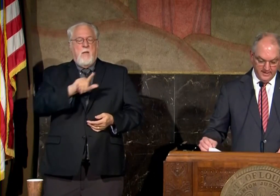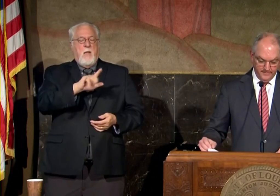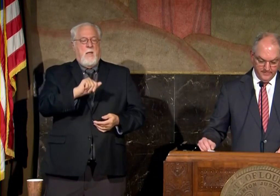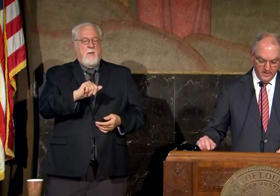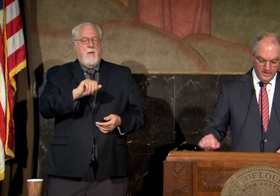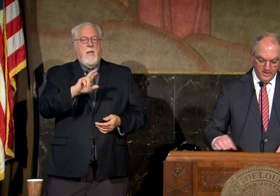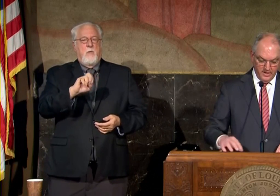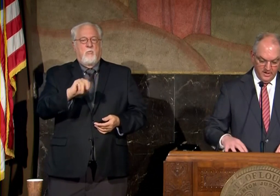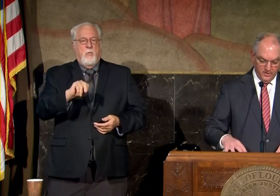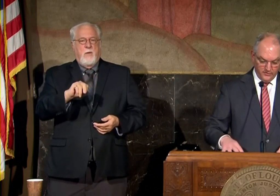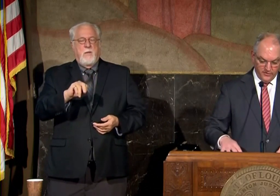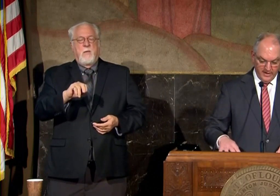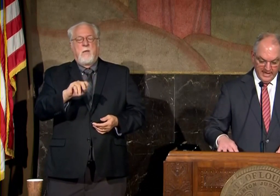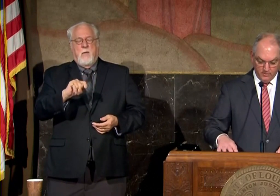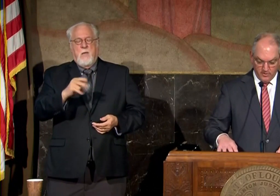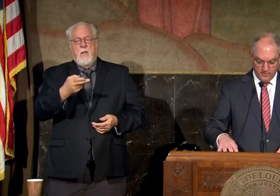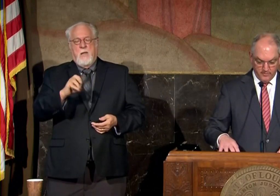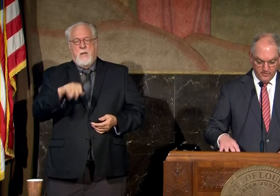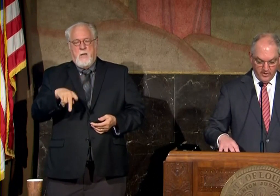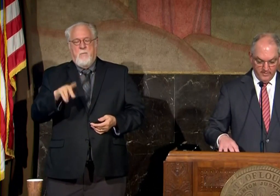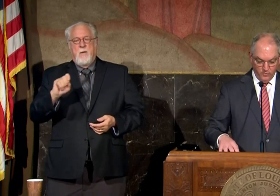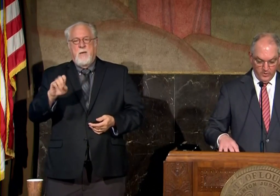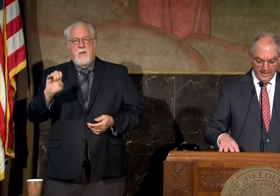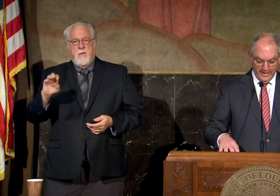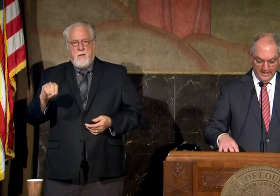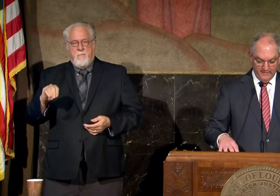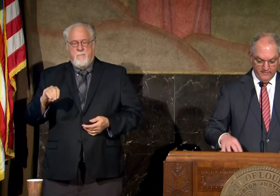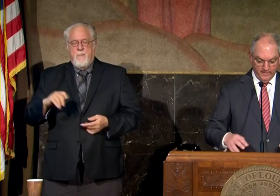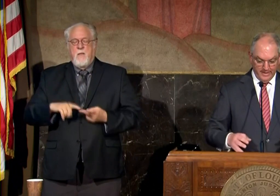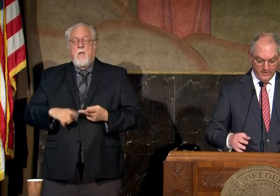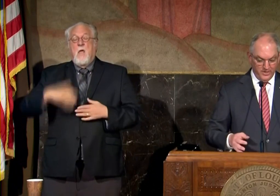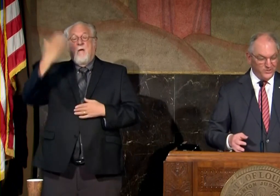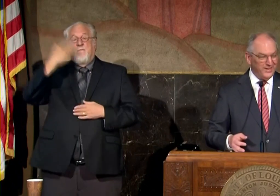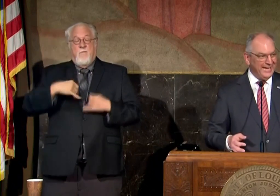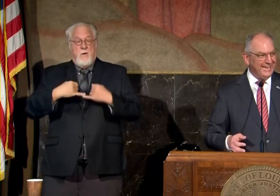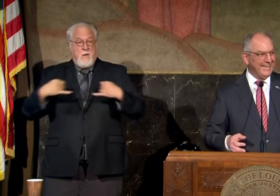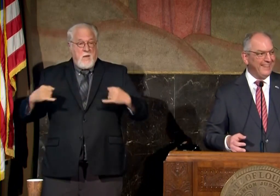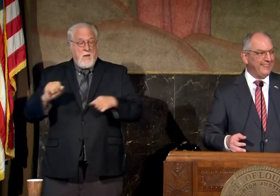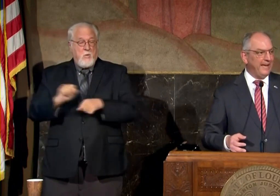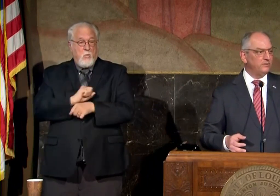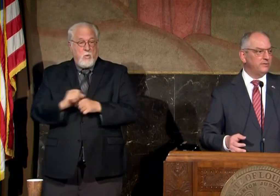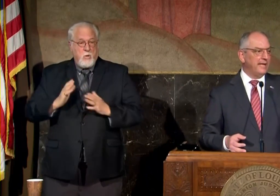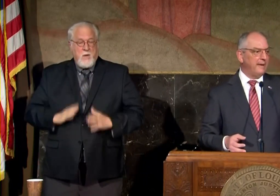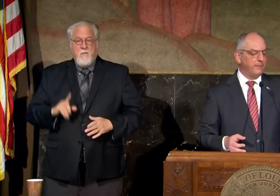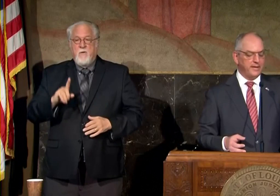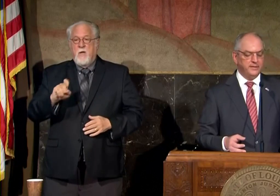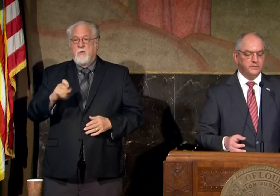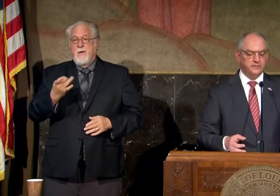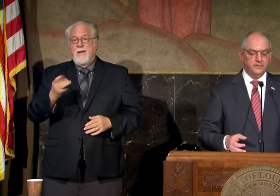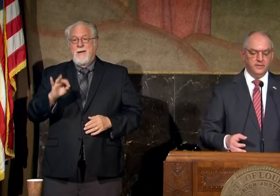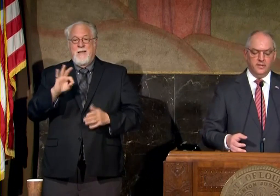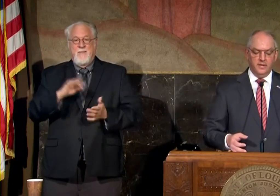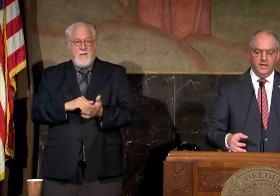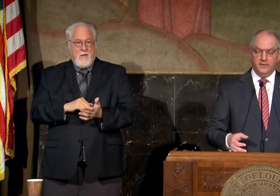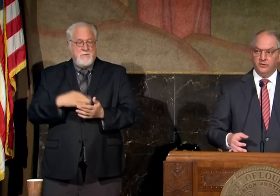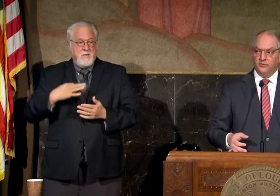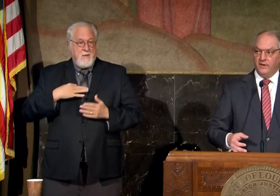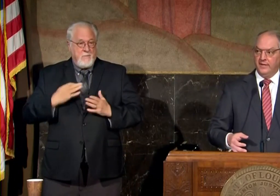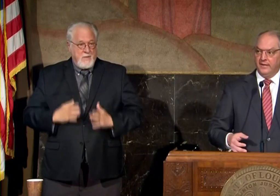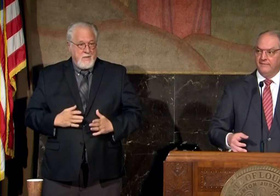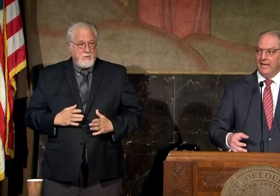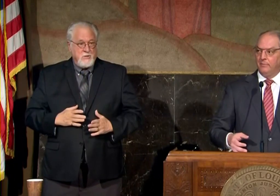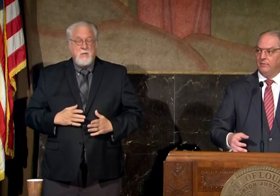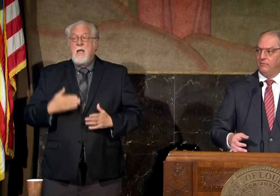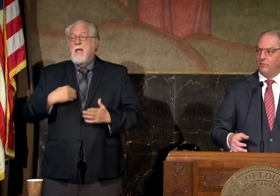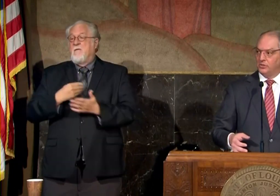.com uh on the frontline worker program we have about 189 000 applications uh there's